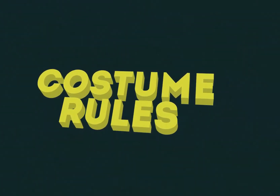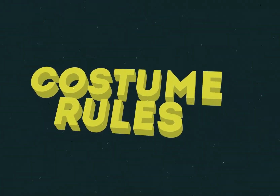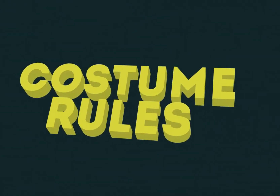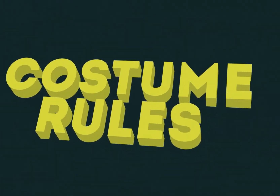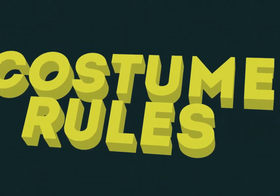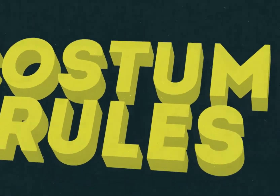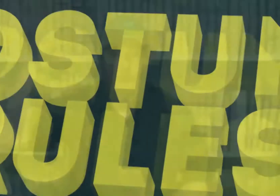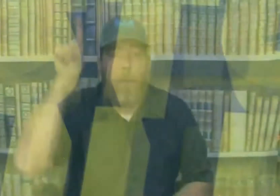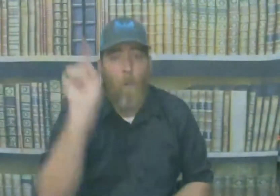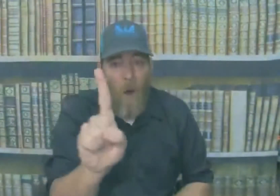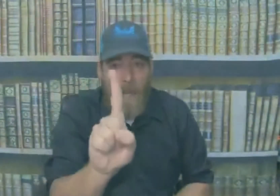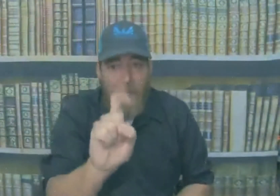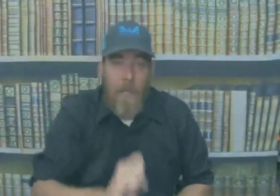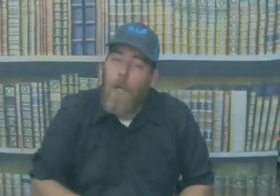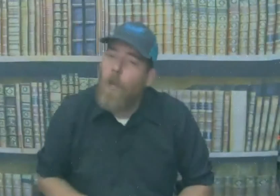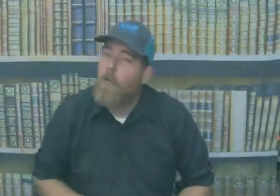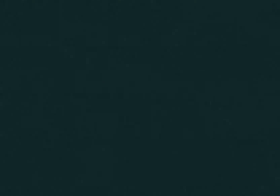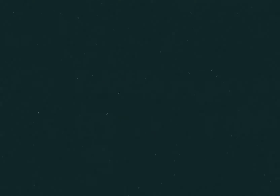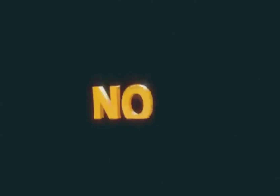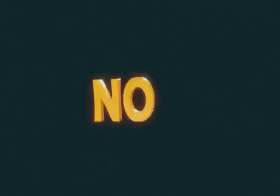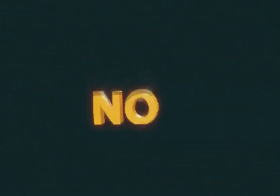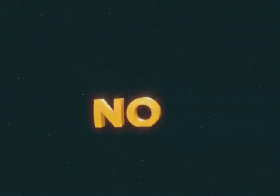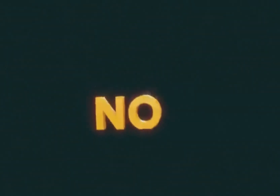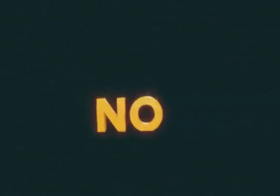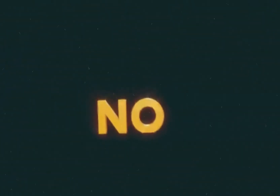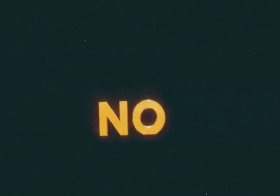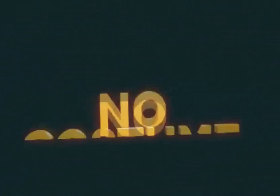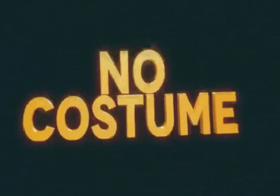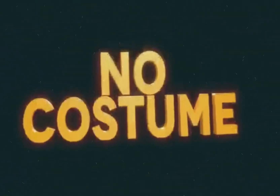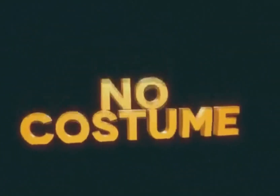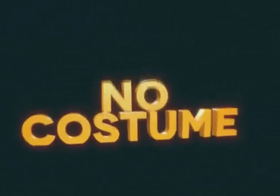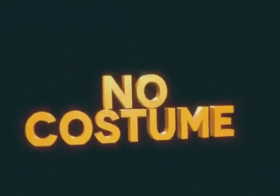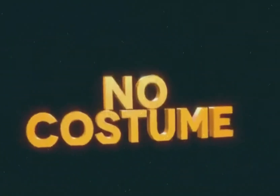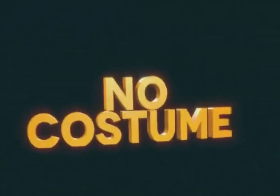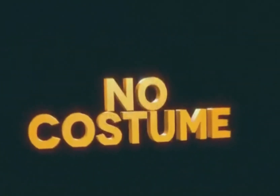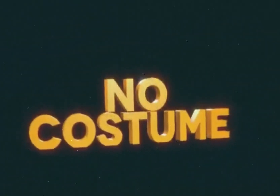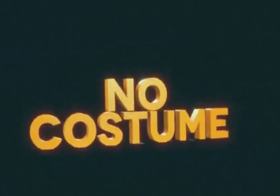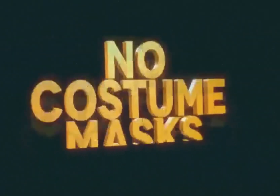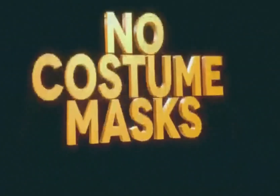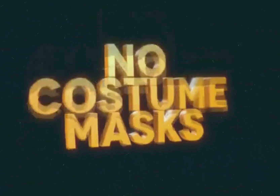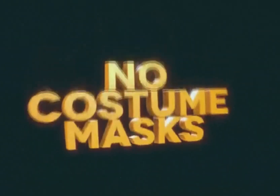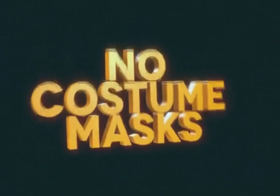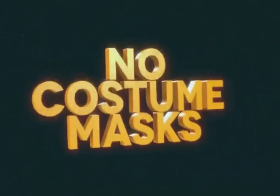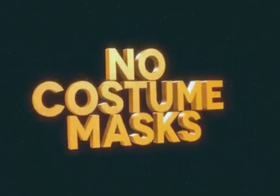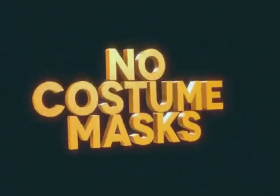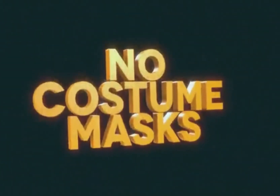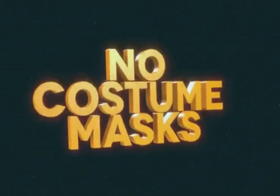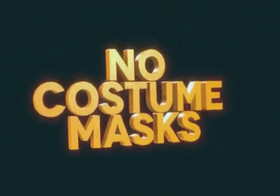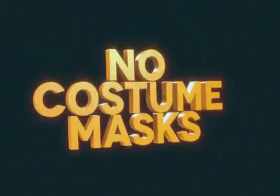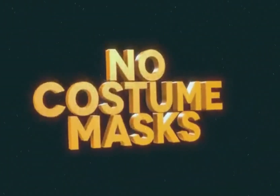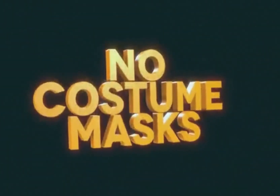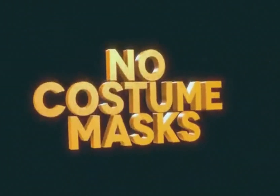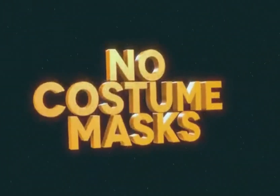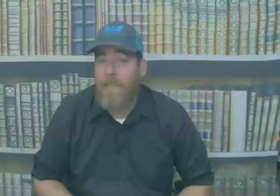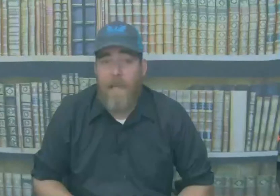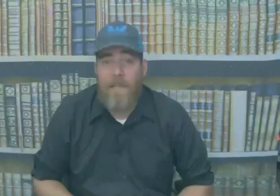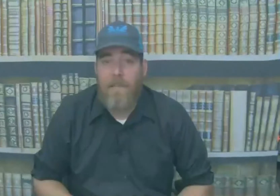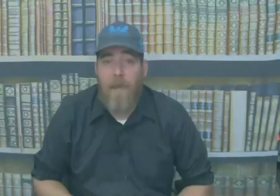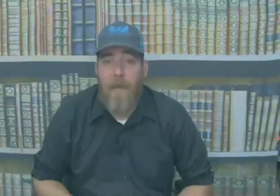rule number one no costume masks or face painting of any kind it doesn't matter